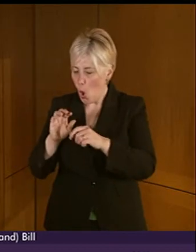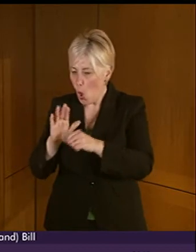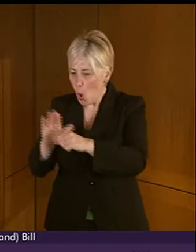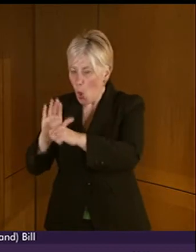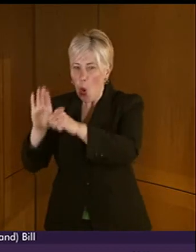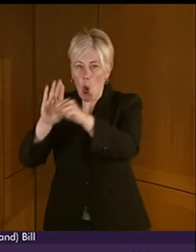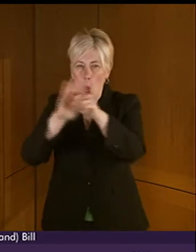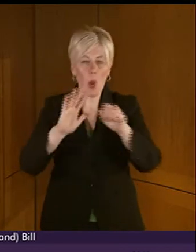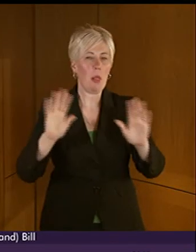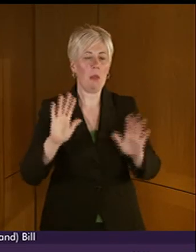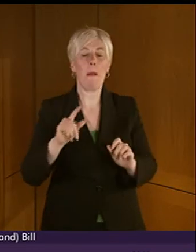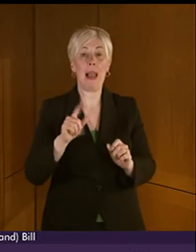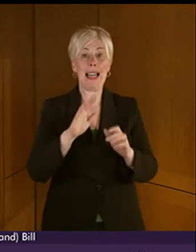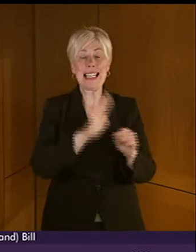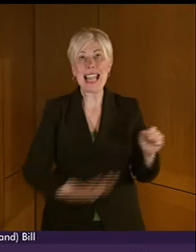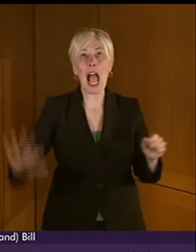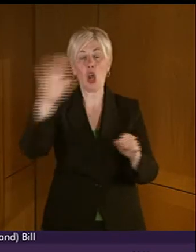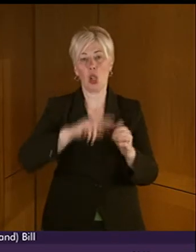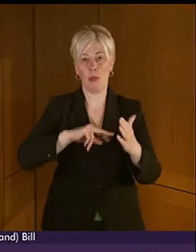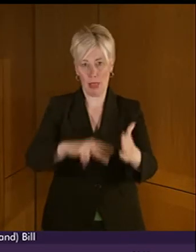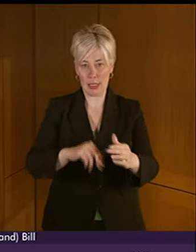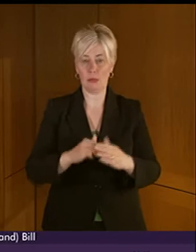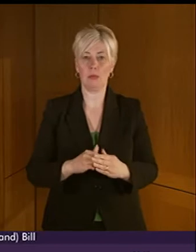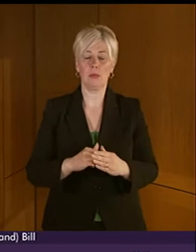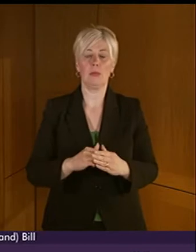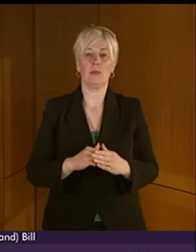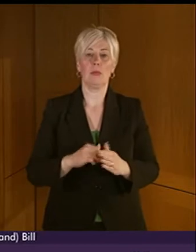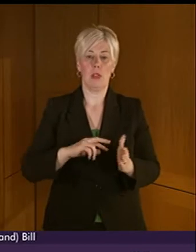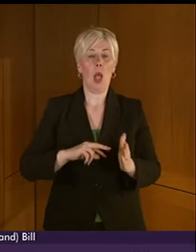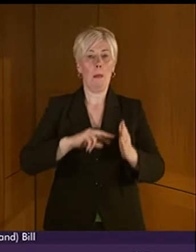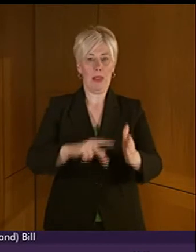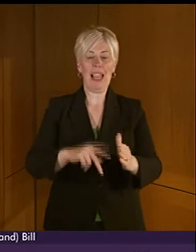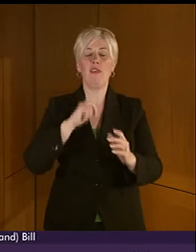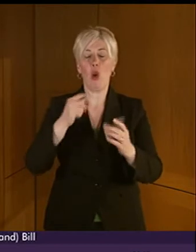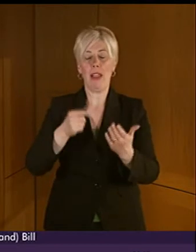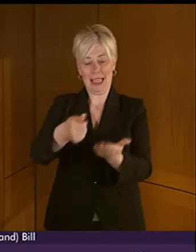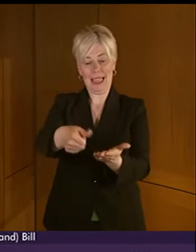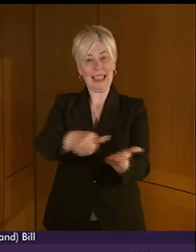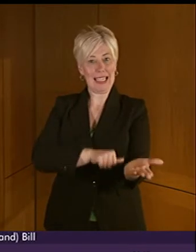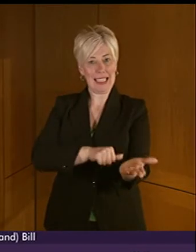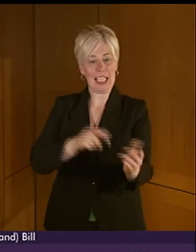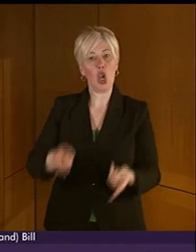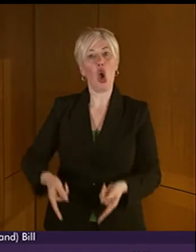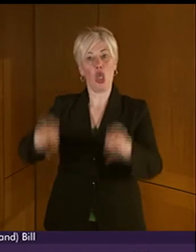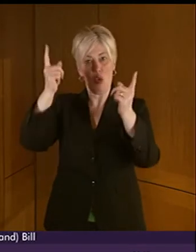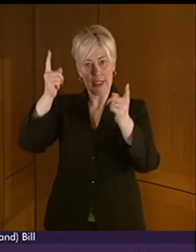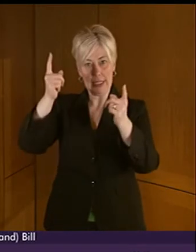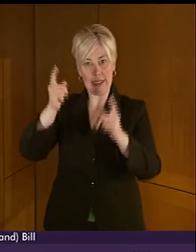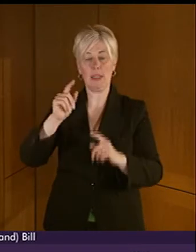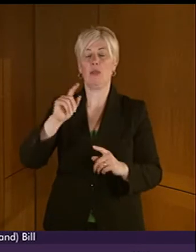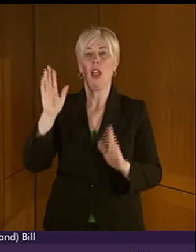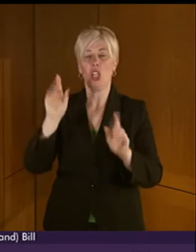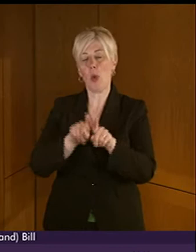I note that the plan is to set out measures to be taken by the listed authority in relation to the use of